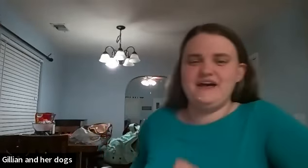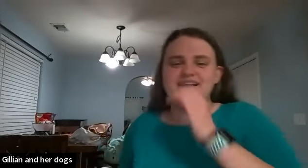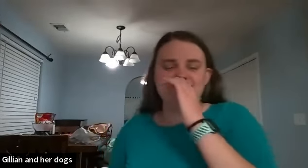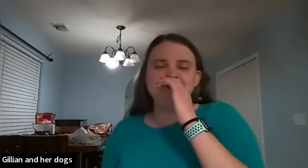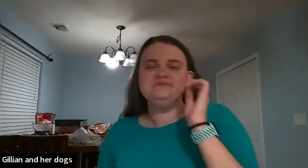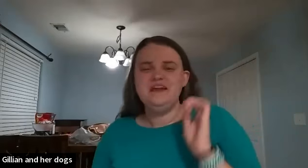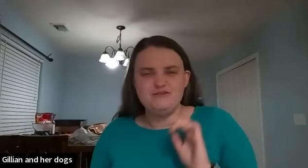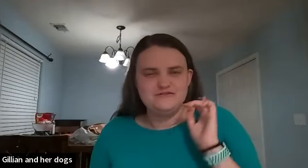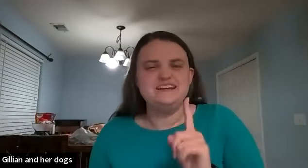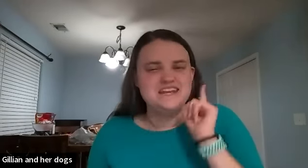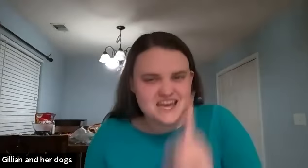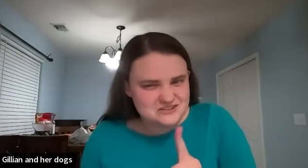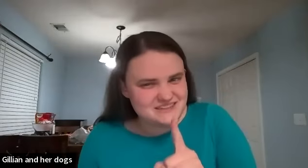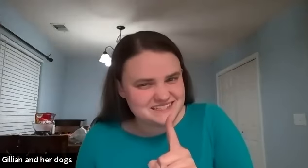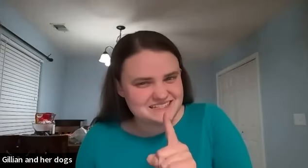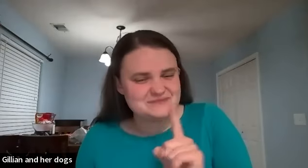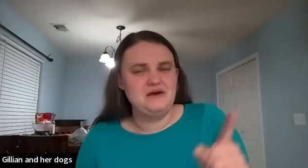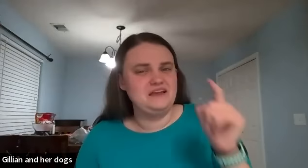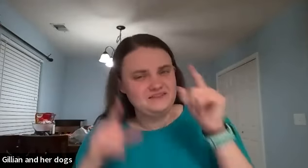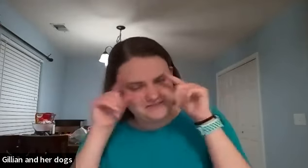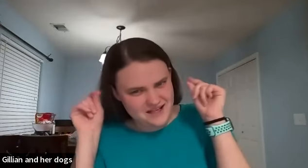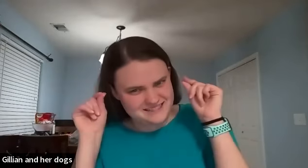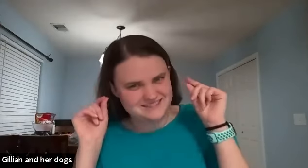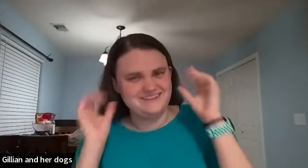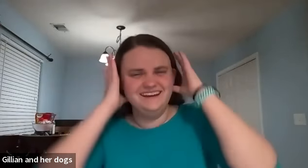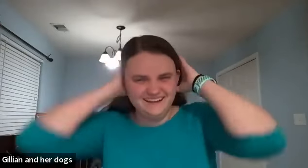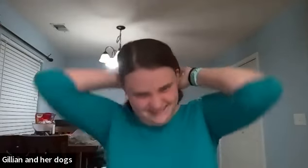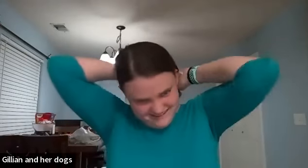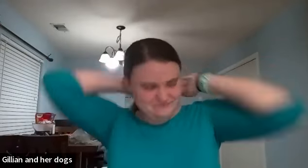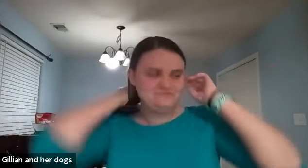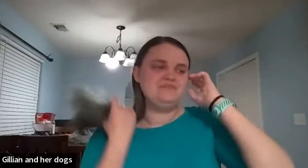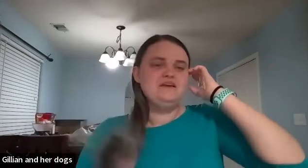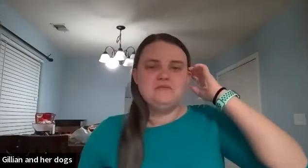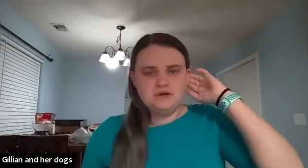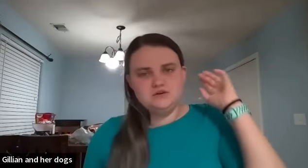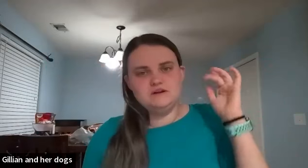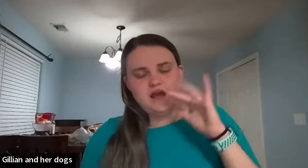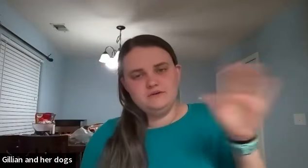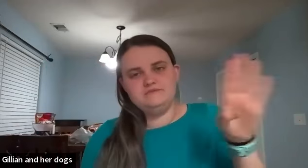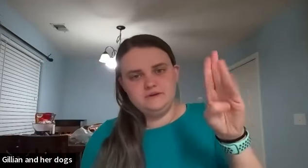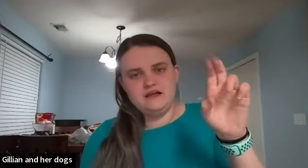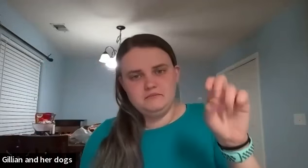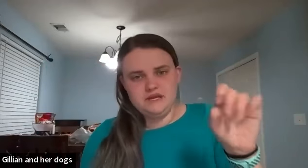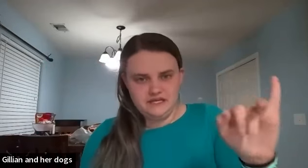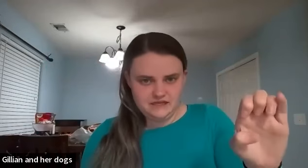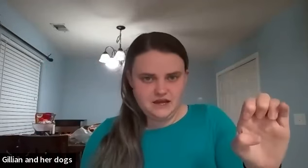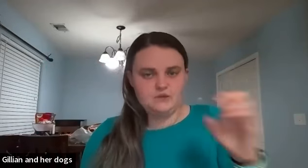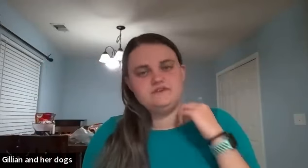that um i would find another thing that sticks them out like if they have glasses on but you would i would be like beanie i would